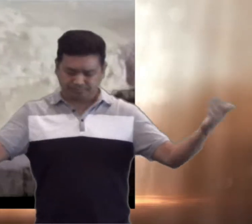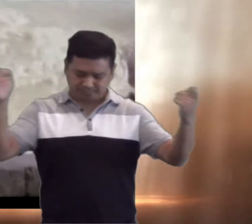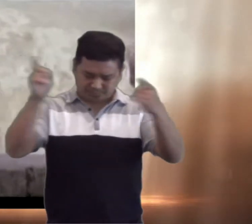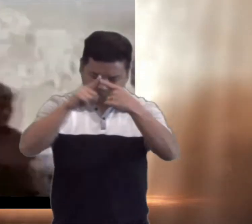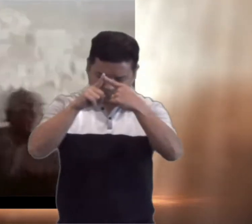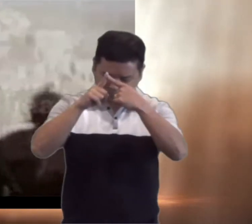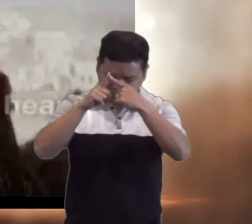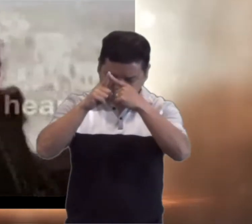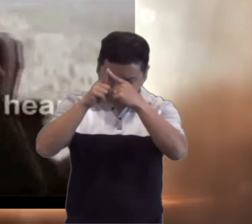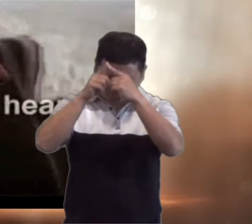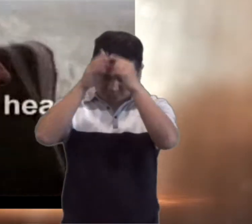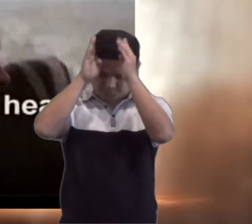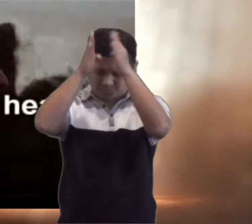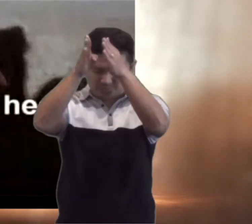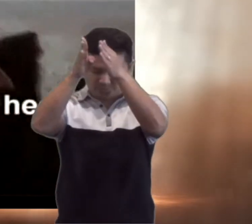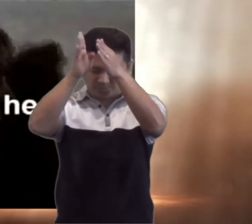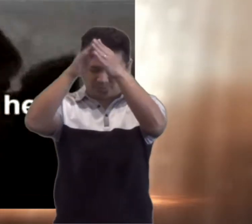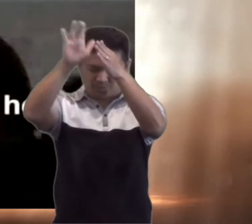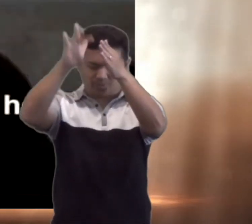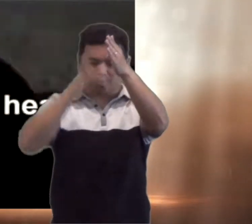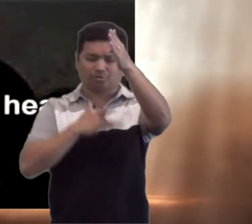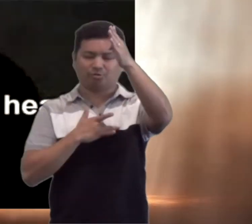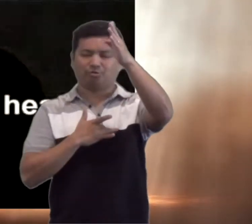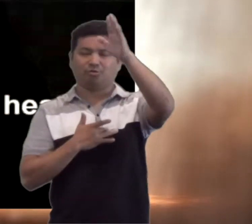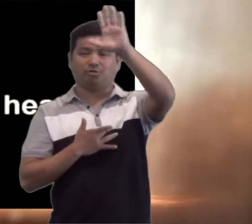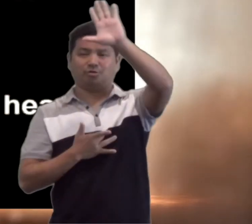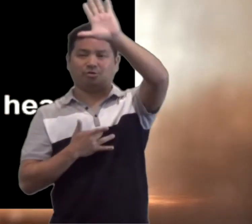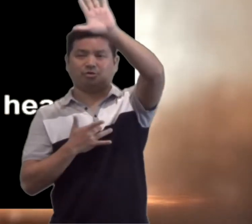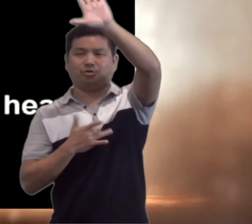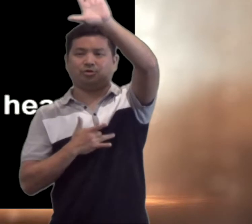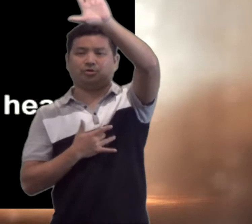To your heart.